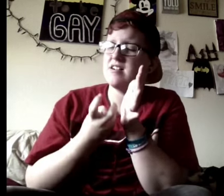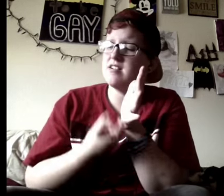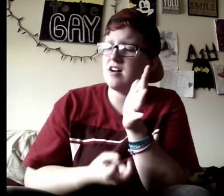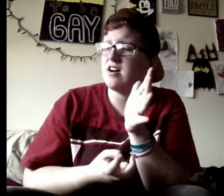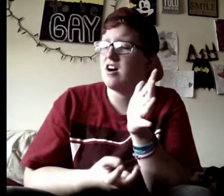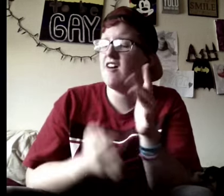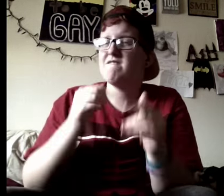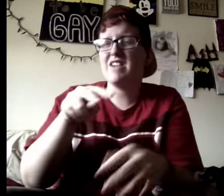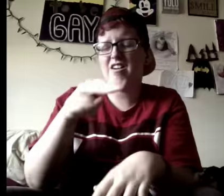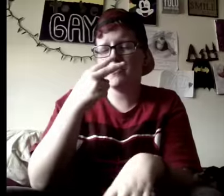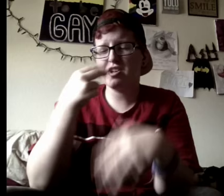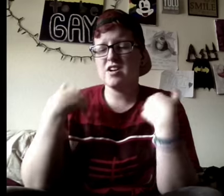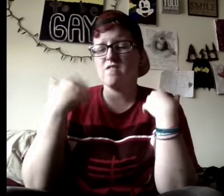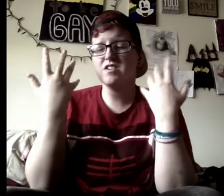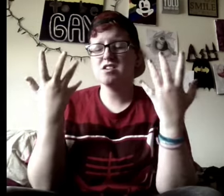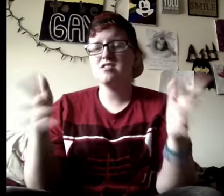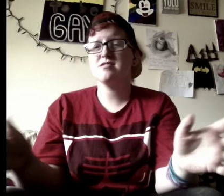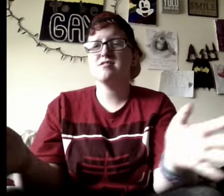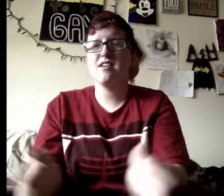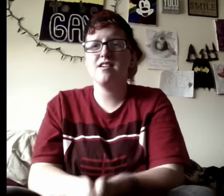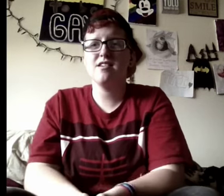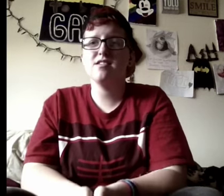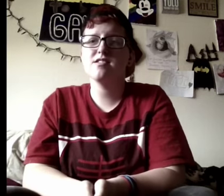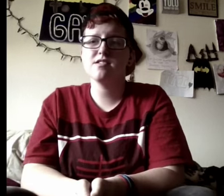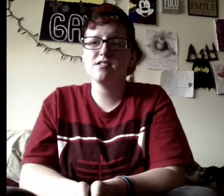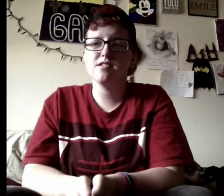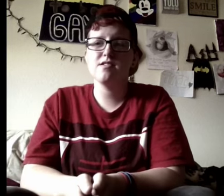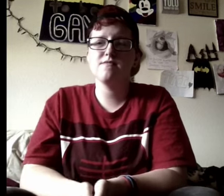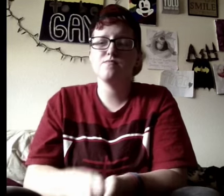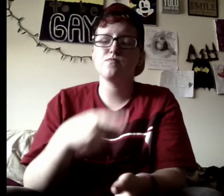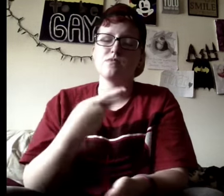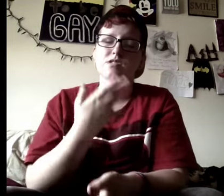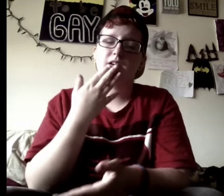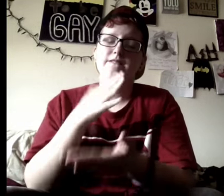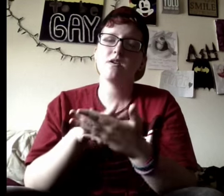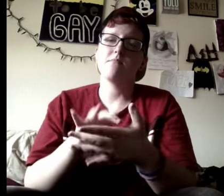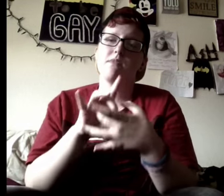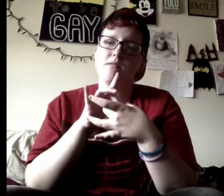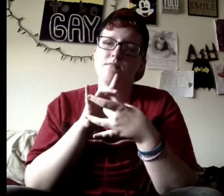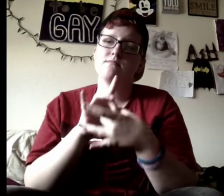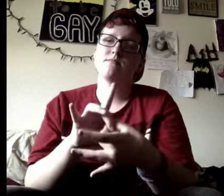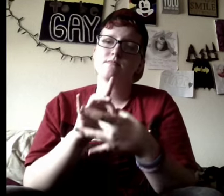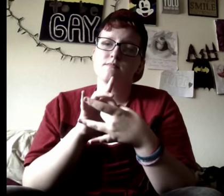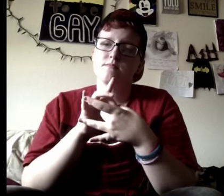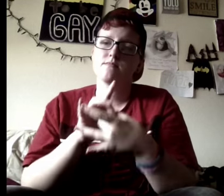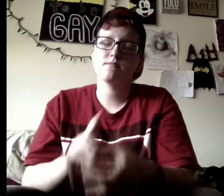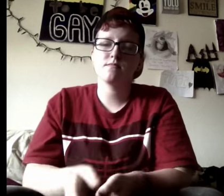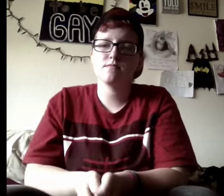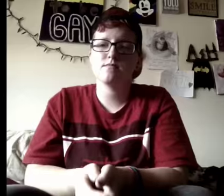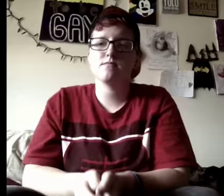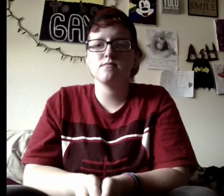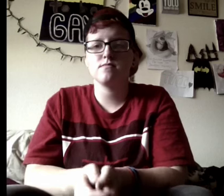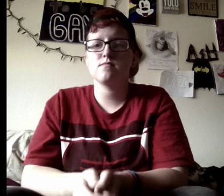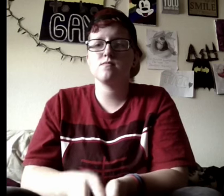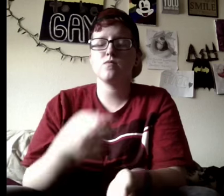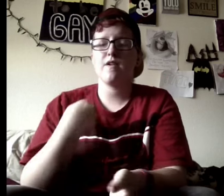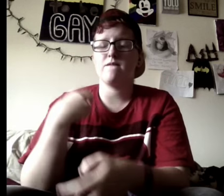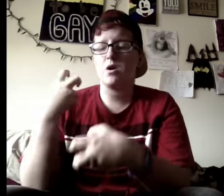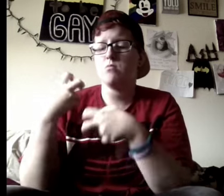love, so take a look what you've done, cause baby, now we got bad blood, hey! And now we got